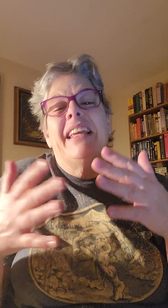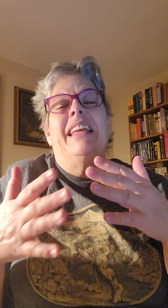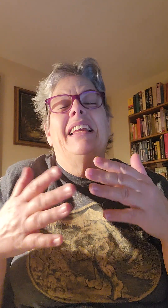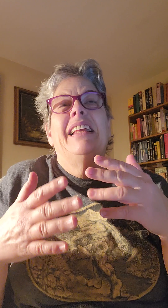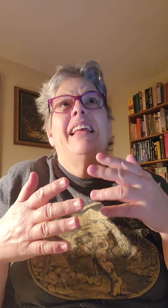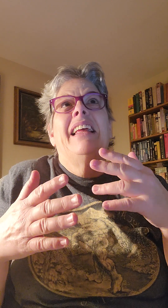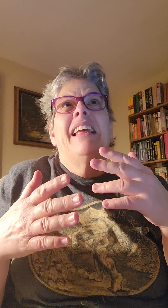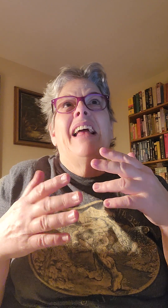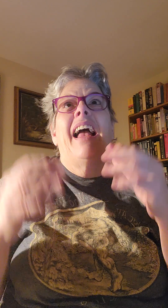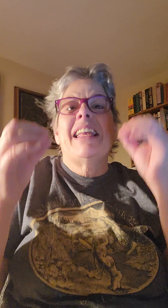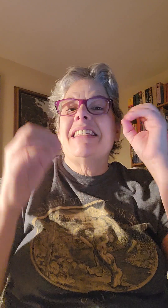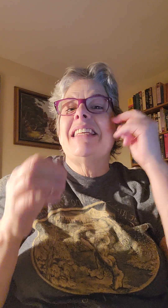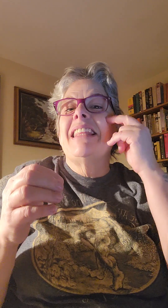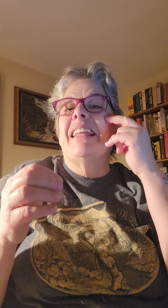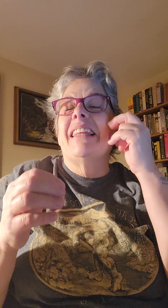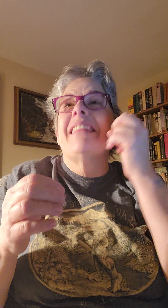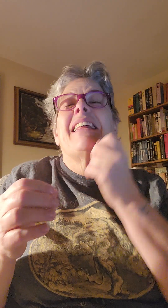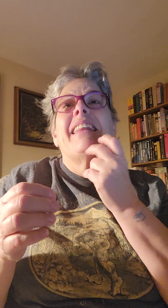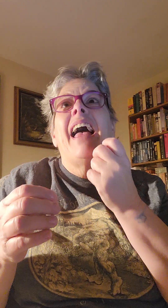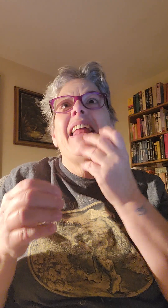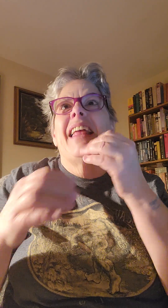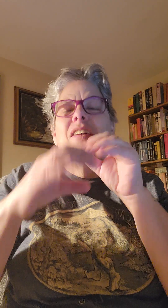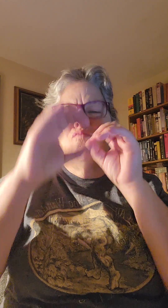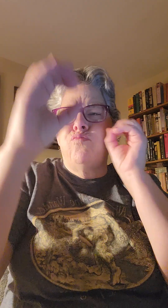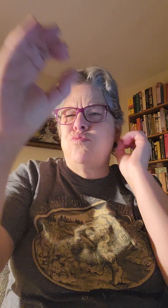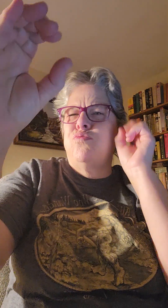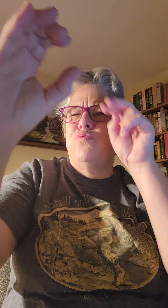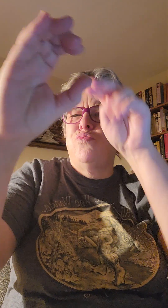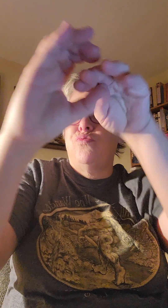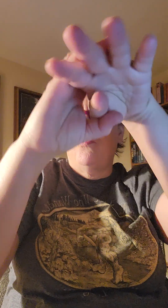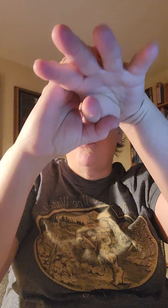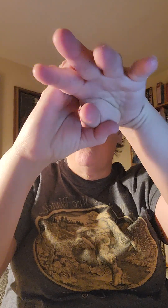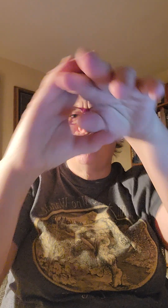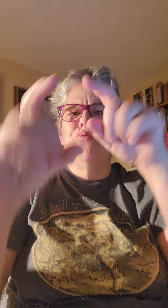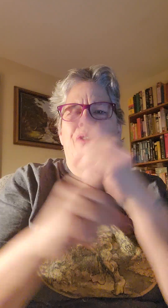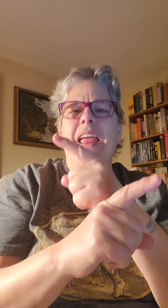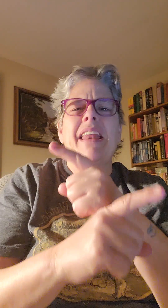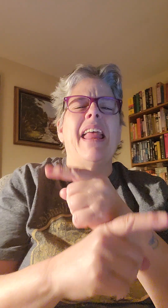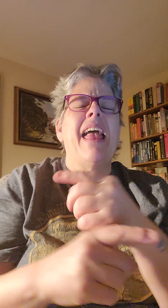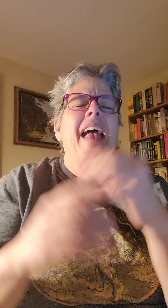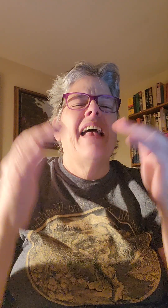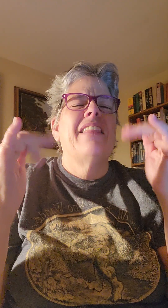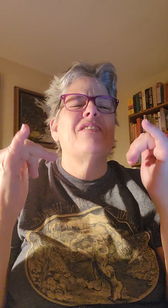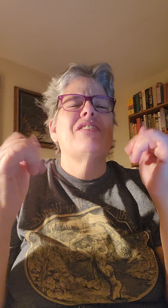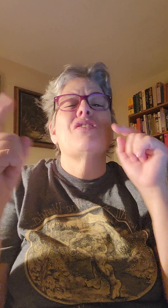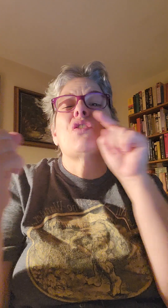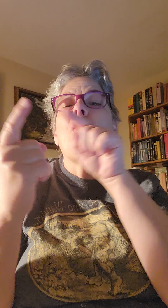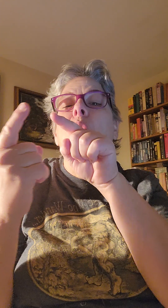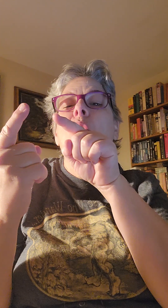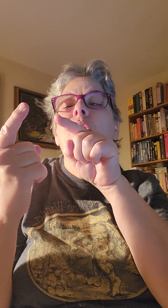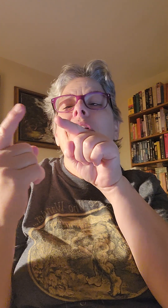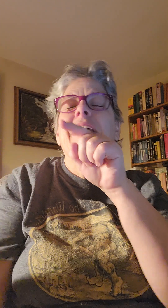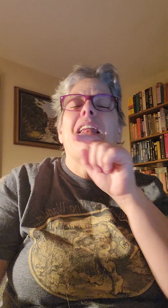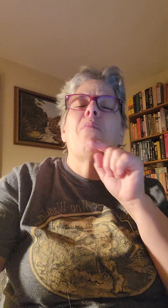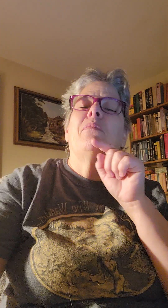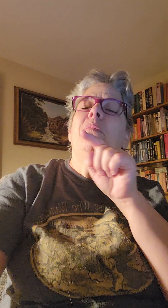I can see the light, right? There's, there's a goal and I'm